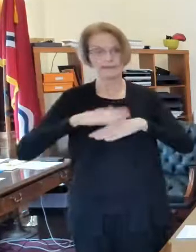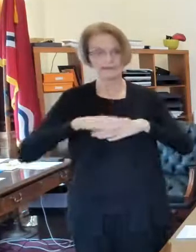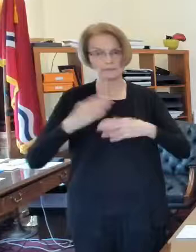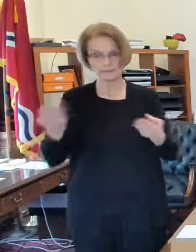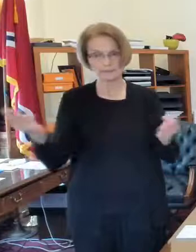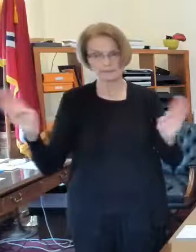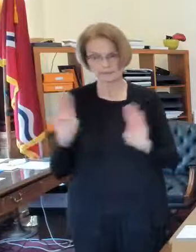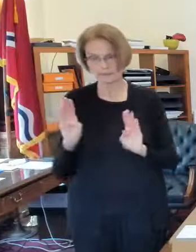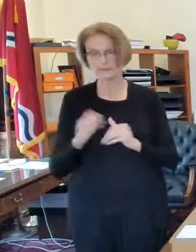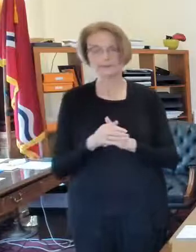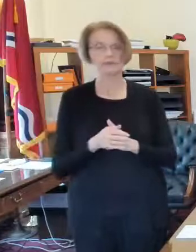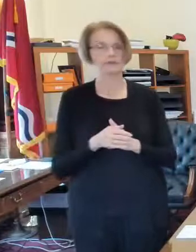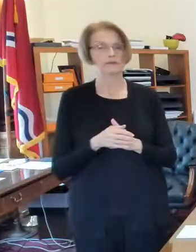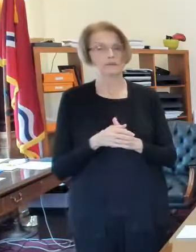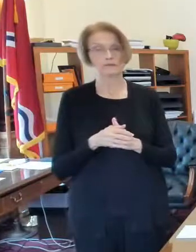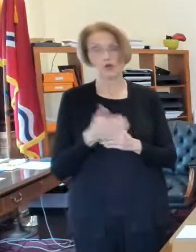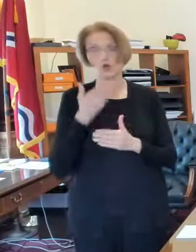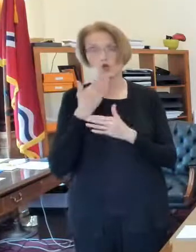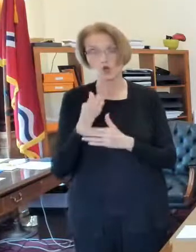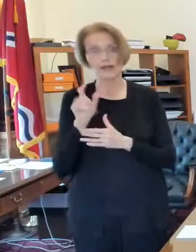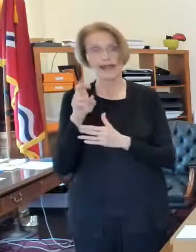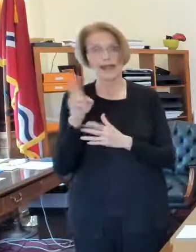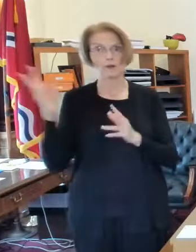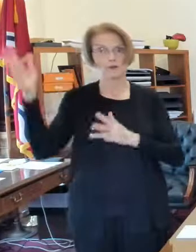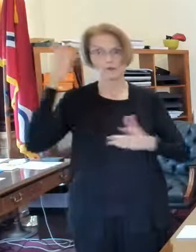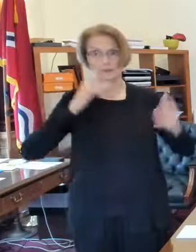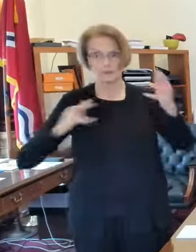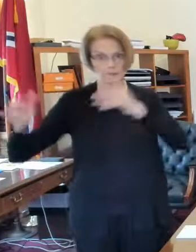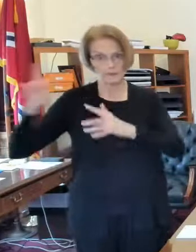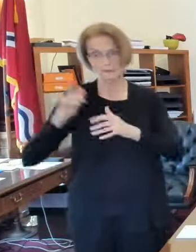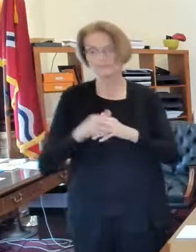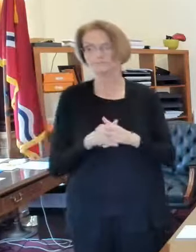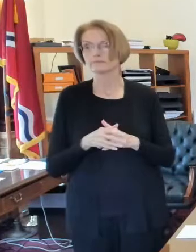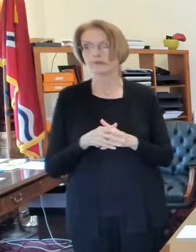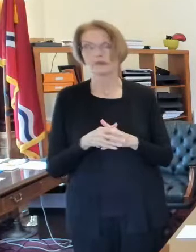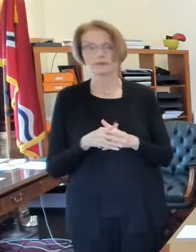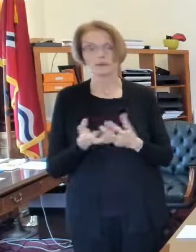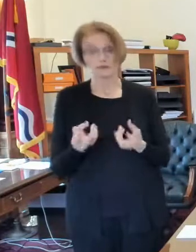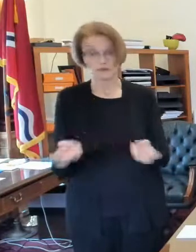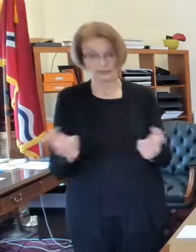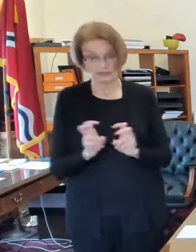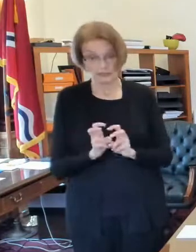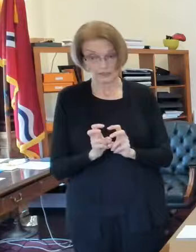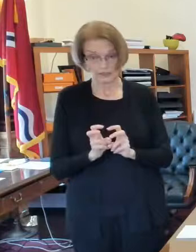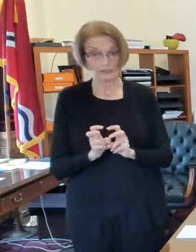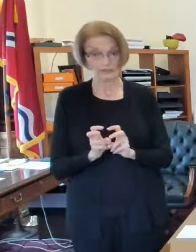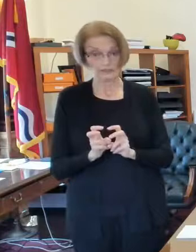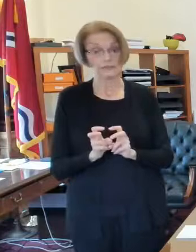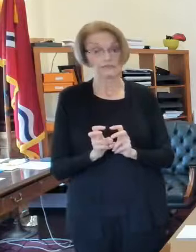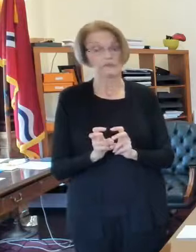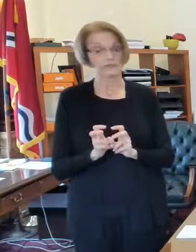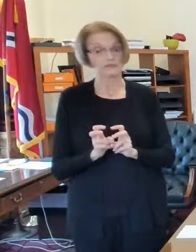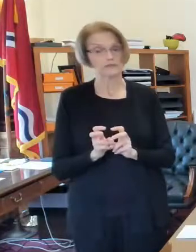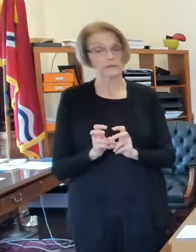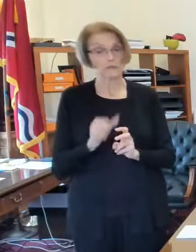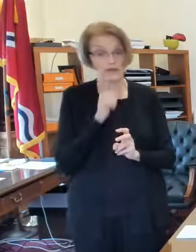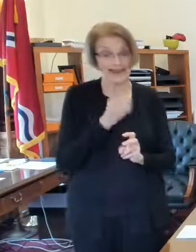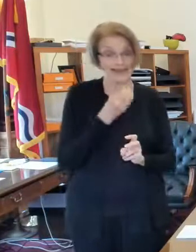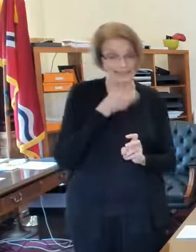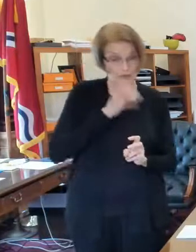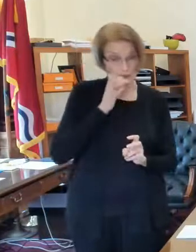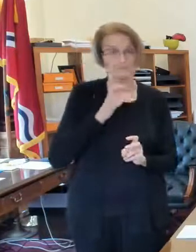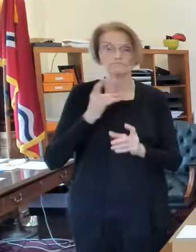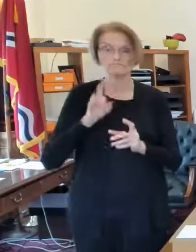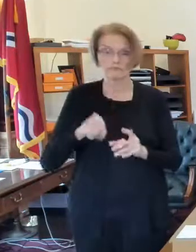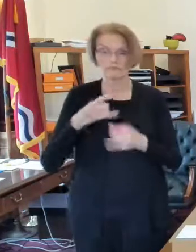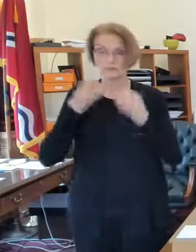wear a mask unless you're seated at your table eating and drinking uh so our our restaurants have really done